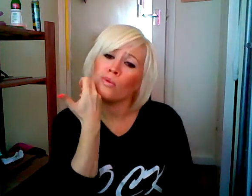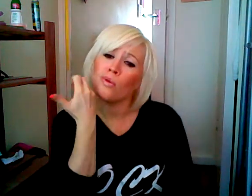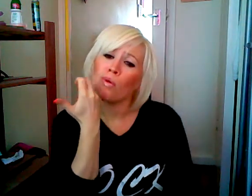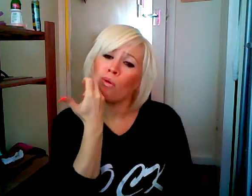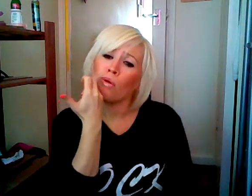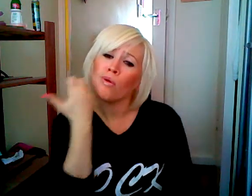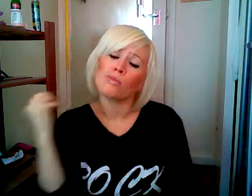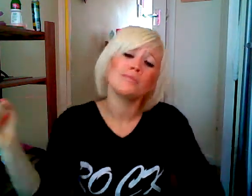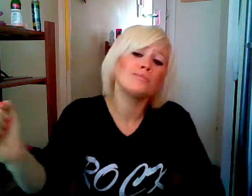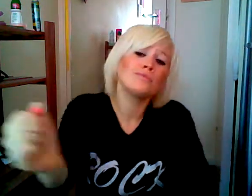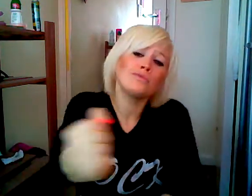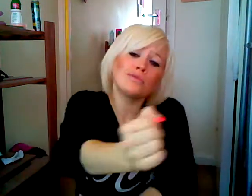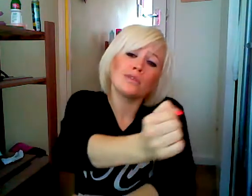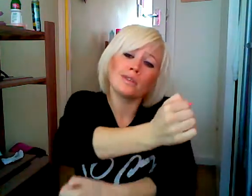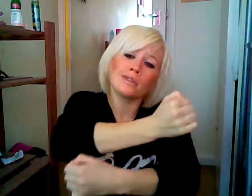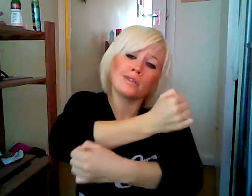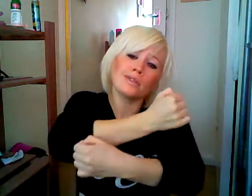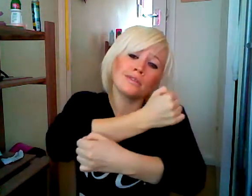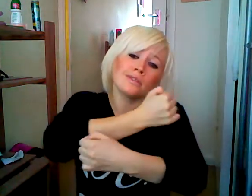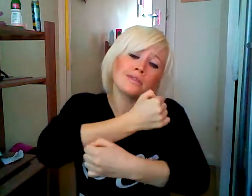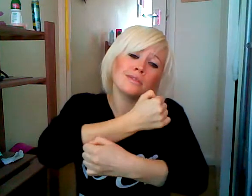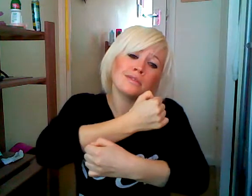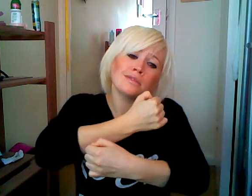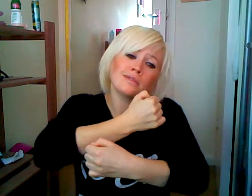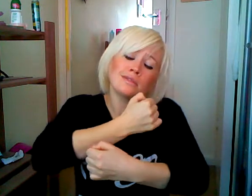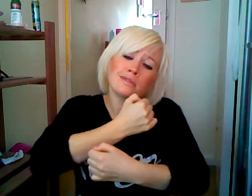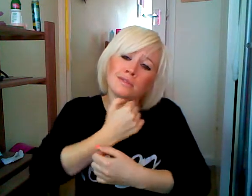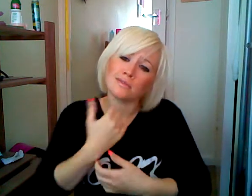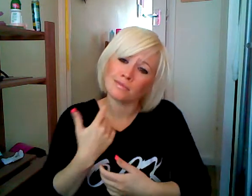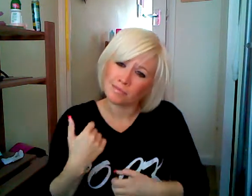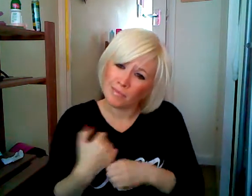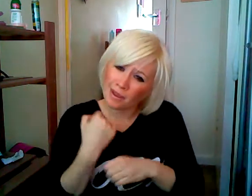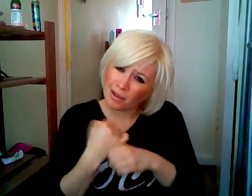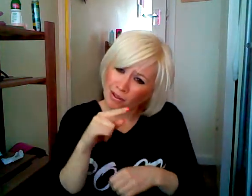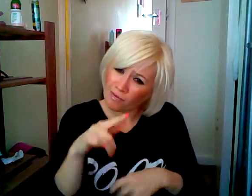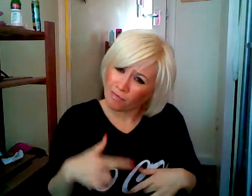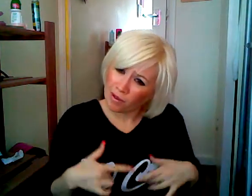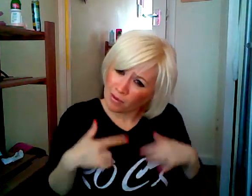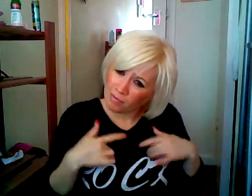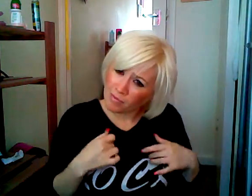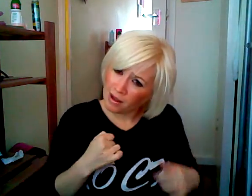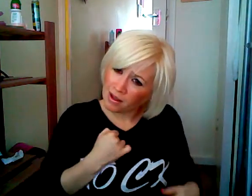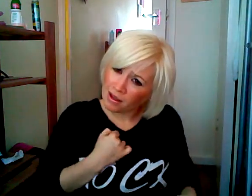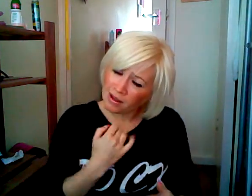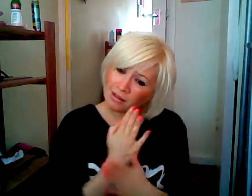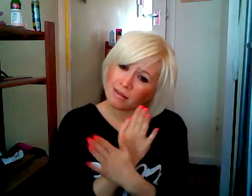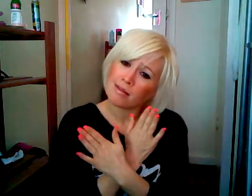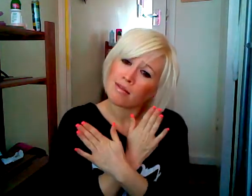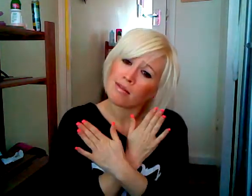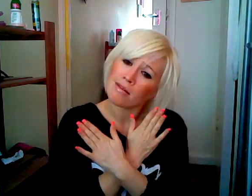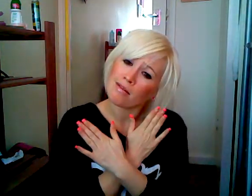warm embrace to make you feel my love.